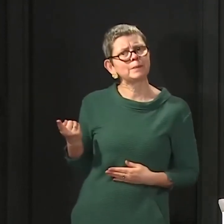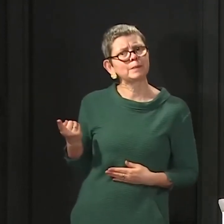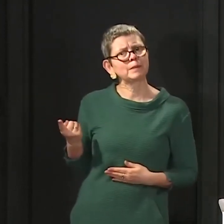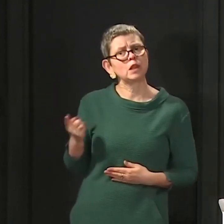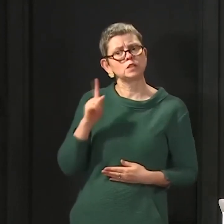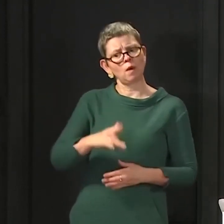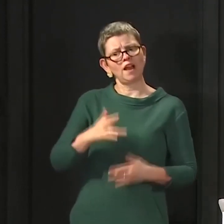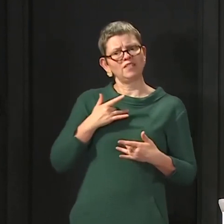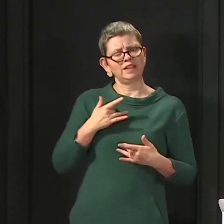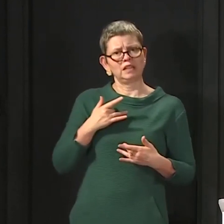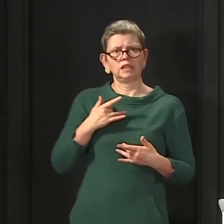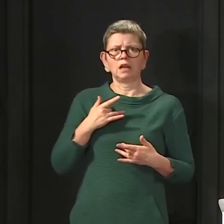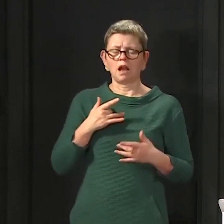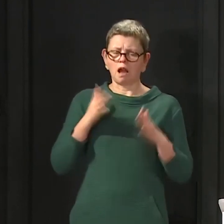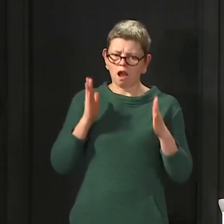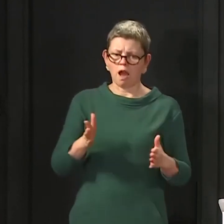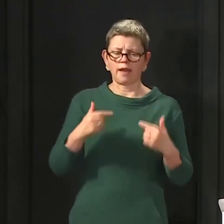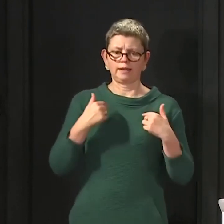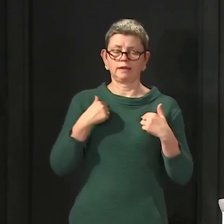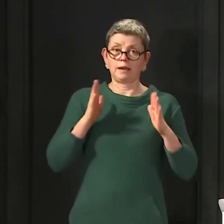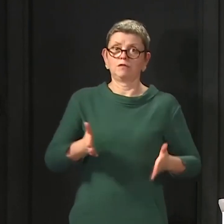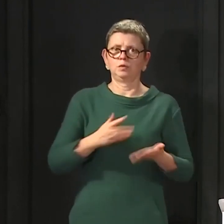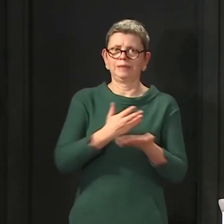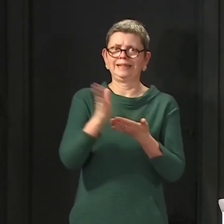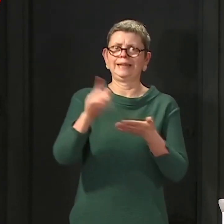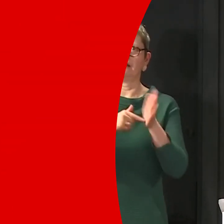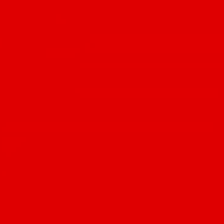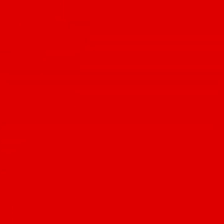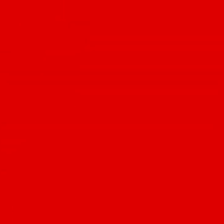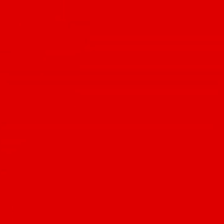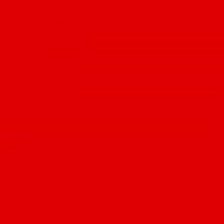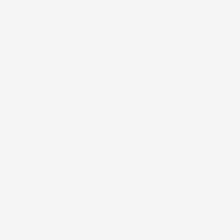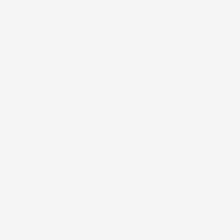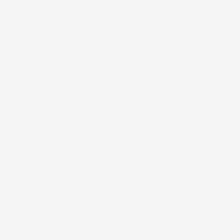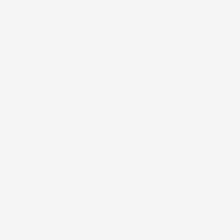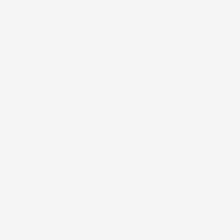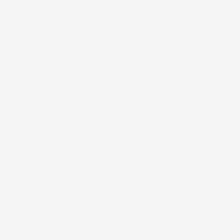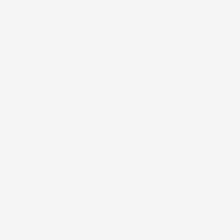am failing in my duty to be clear in terms of what I'm asking you to do. You're listening You're listening to